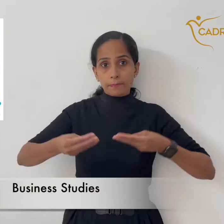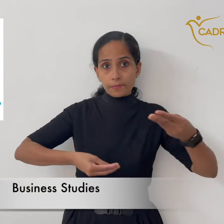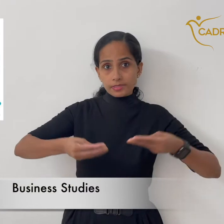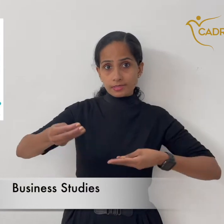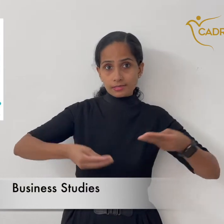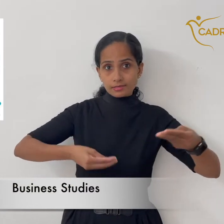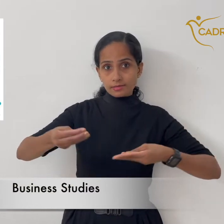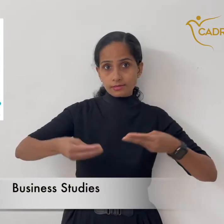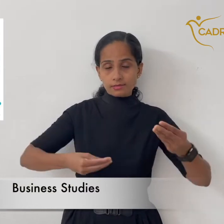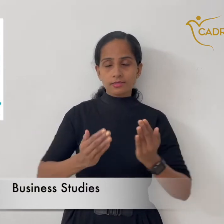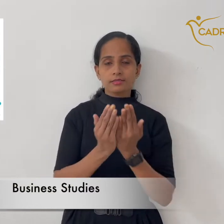Business Studies Studies